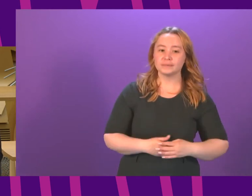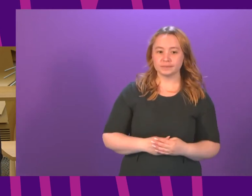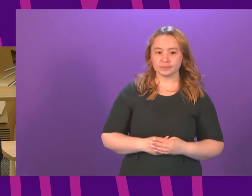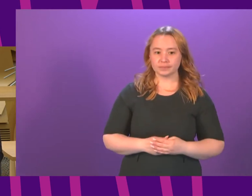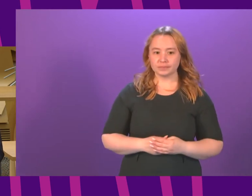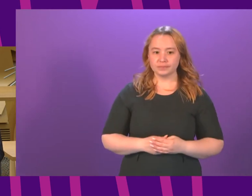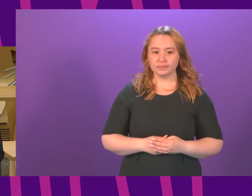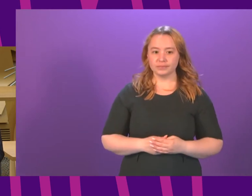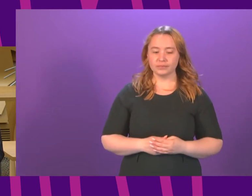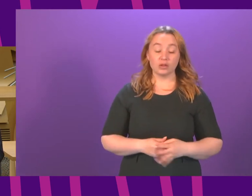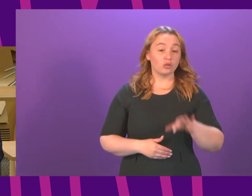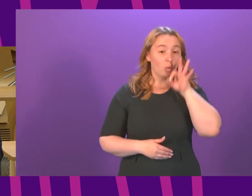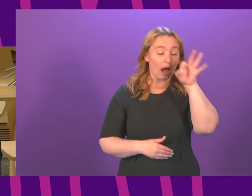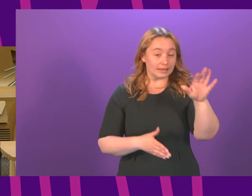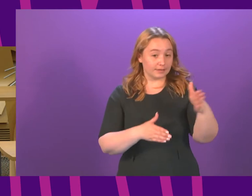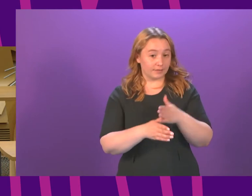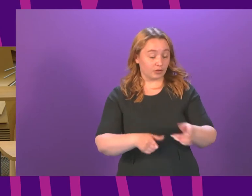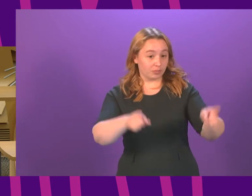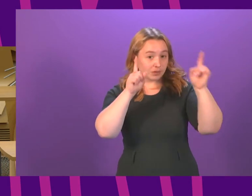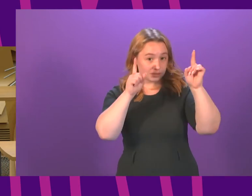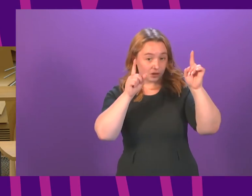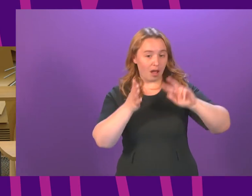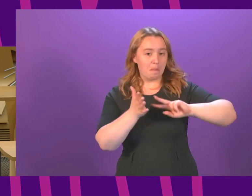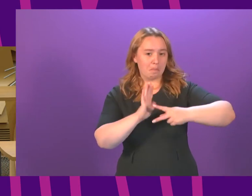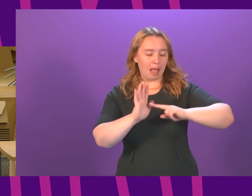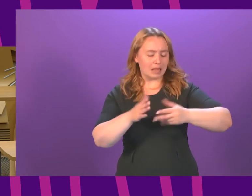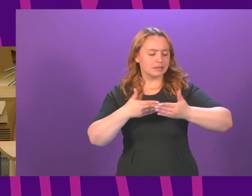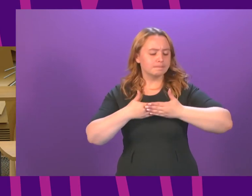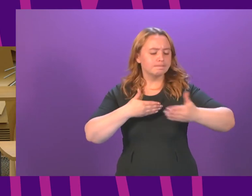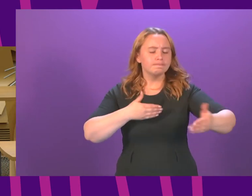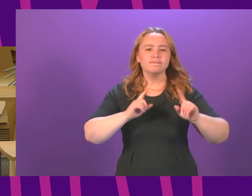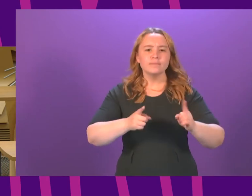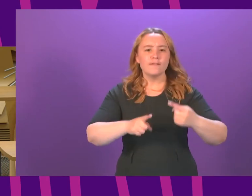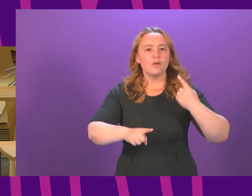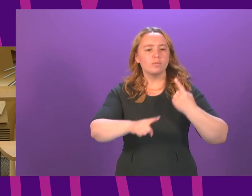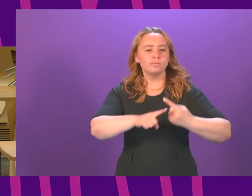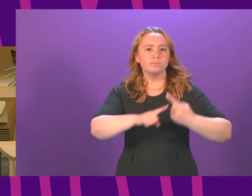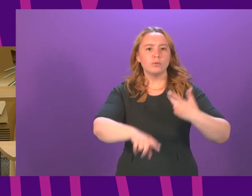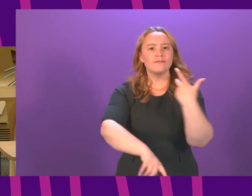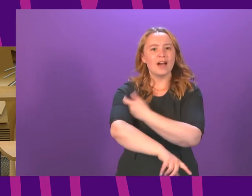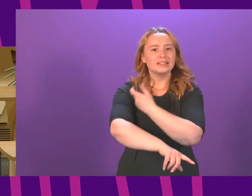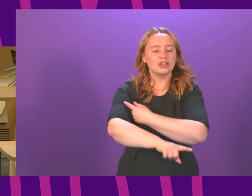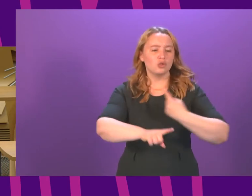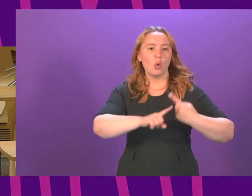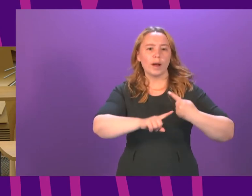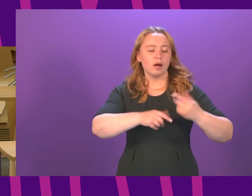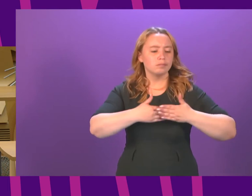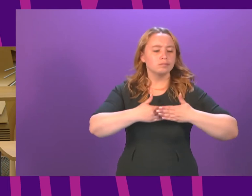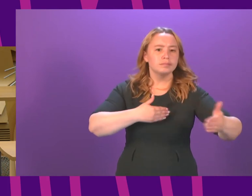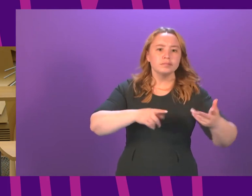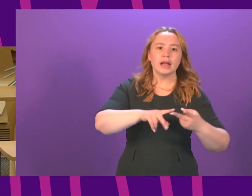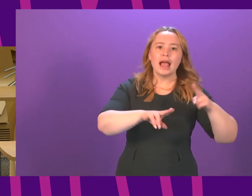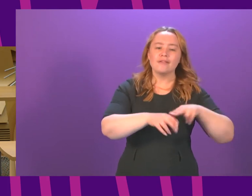So could I also ask the First Minister what plans are in place to speed up vaccinations for areas with local outbreaks beyond the measures